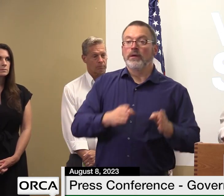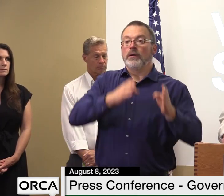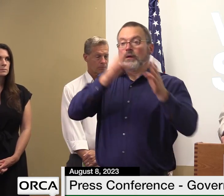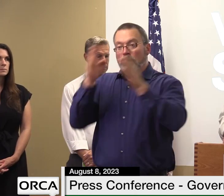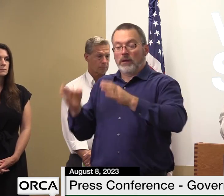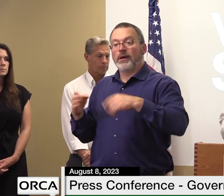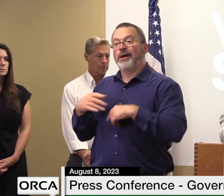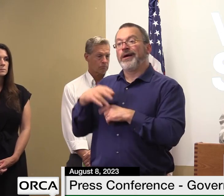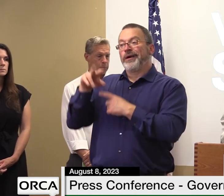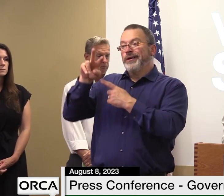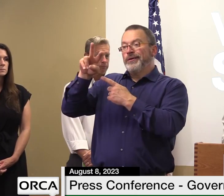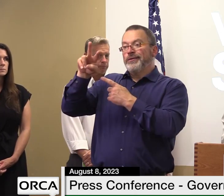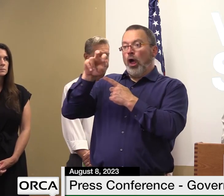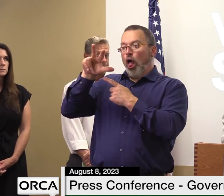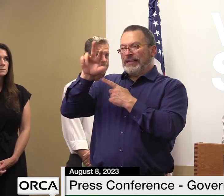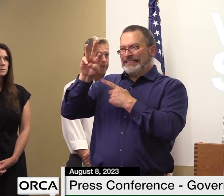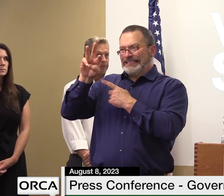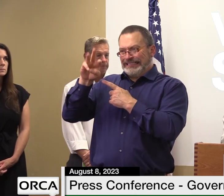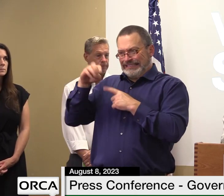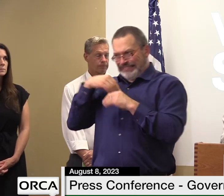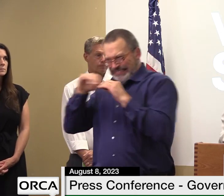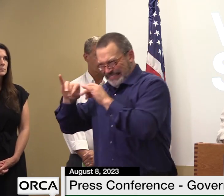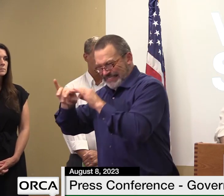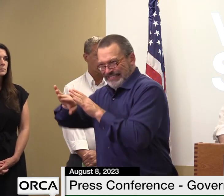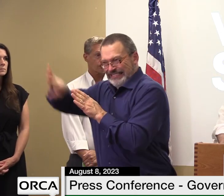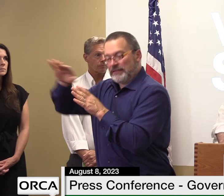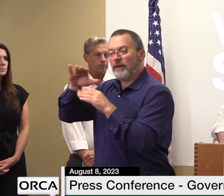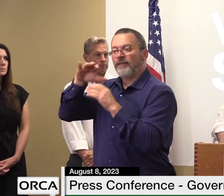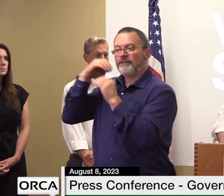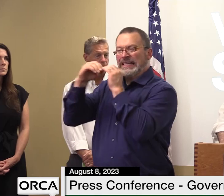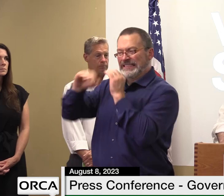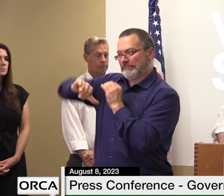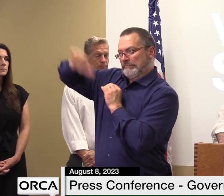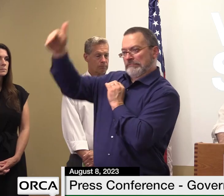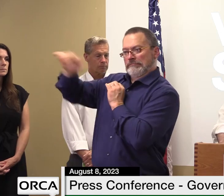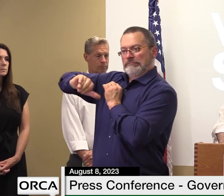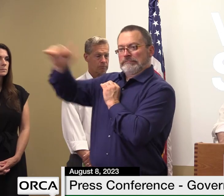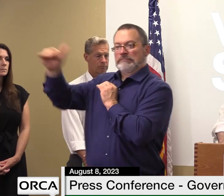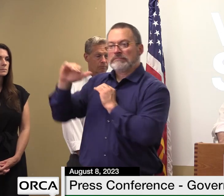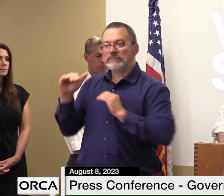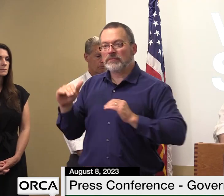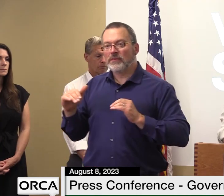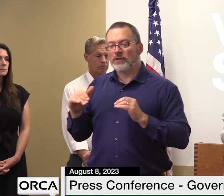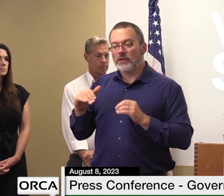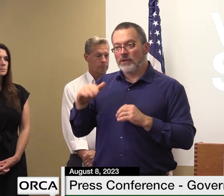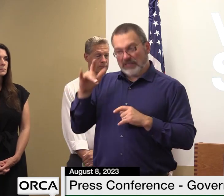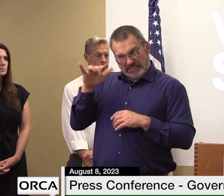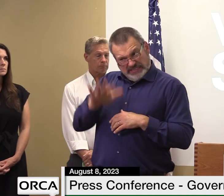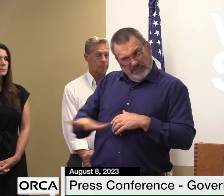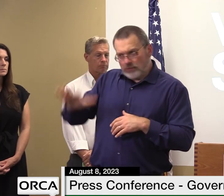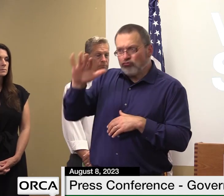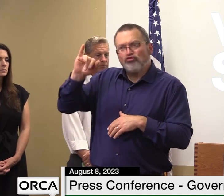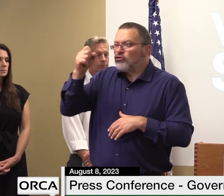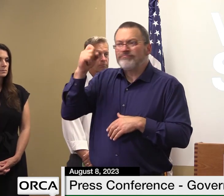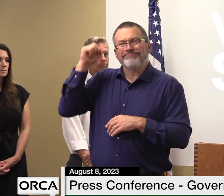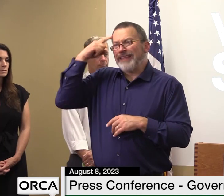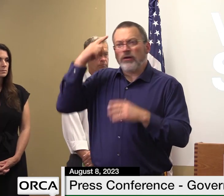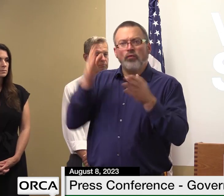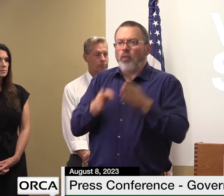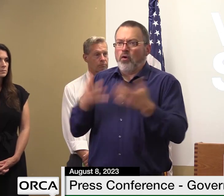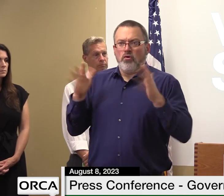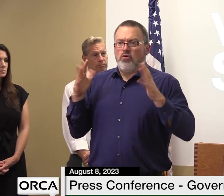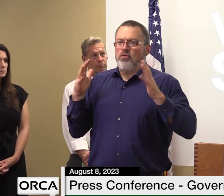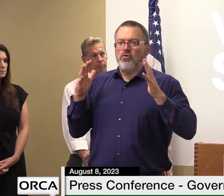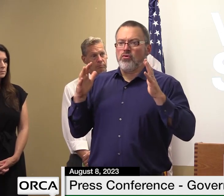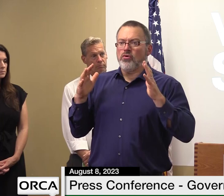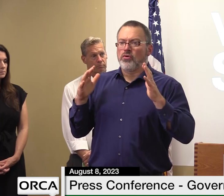slides again all just on the state network i had mentioned a week